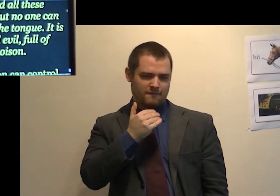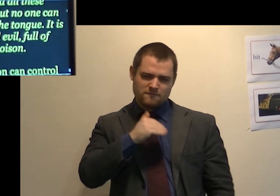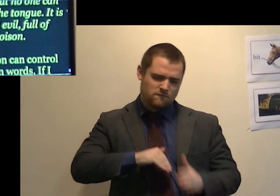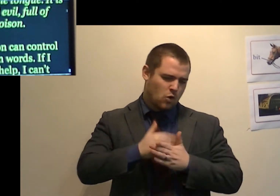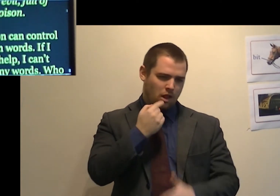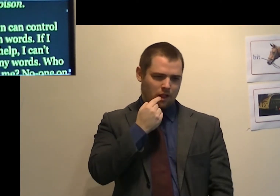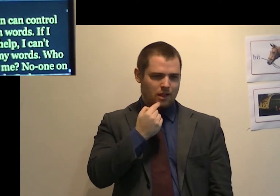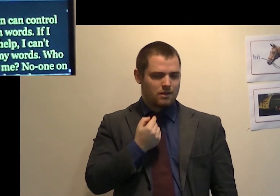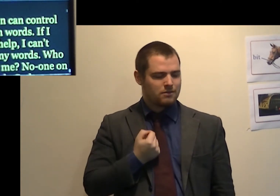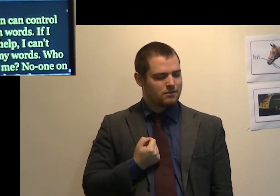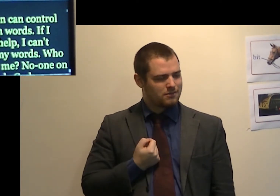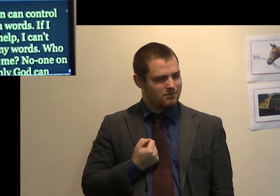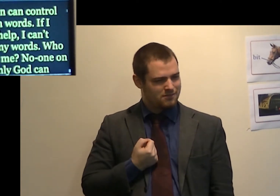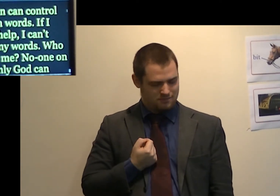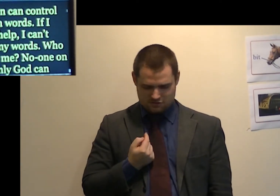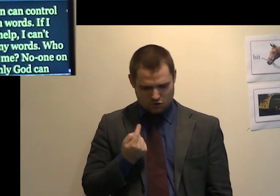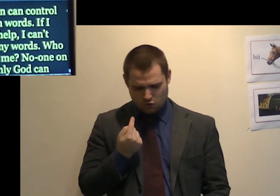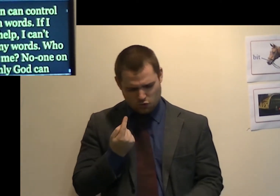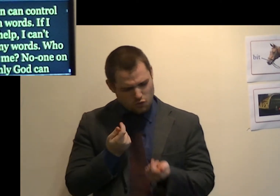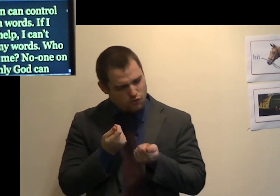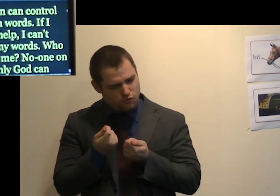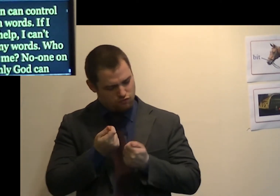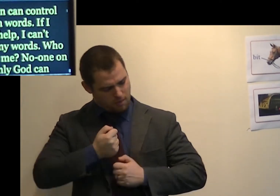No person can control their own words.